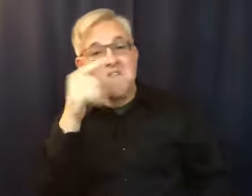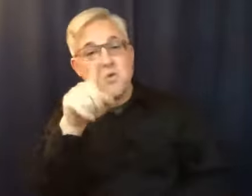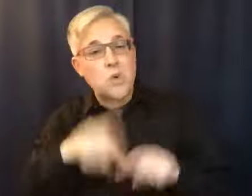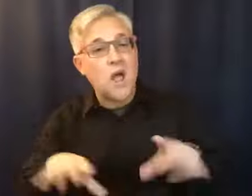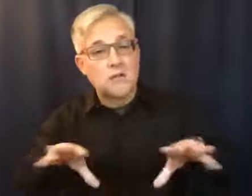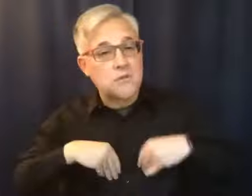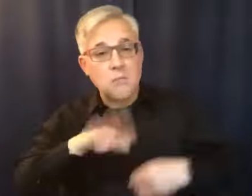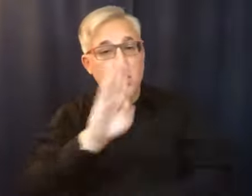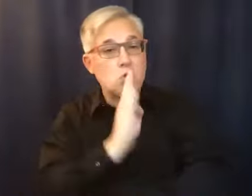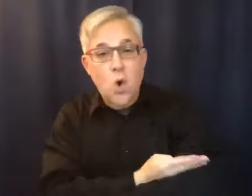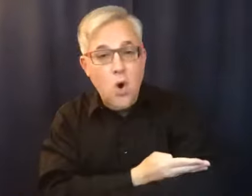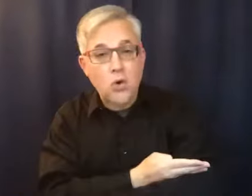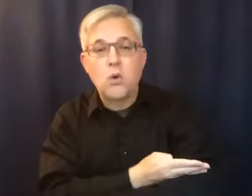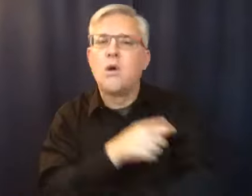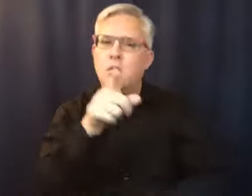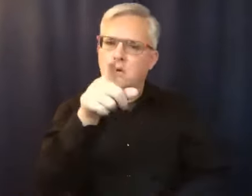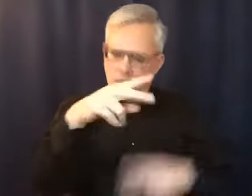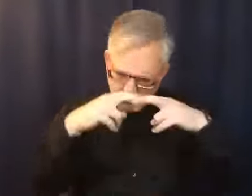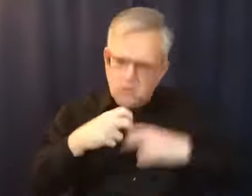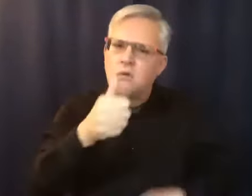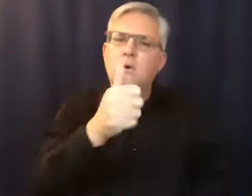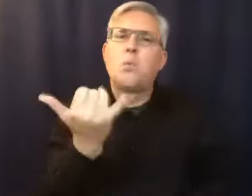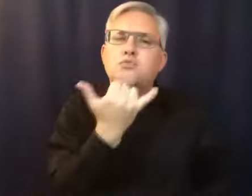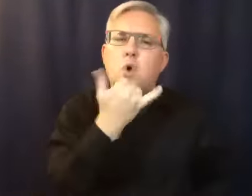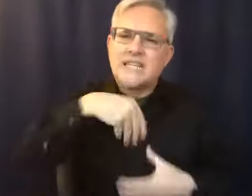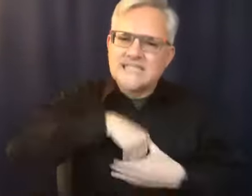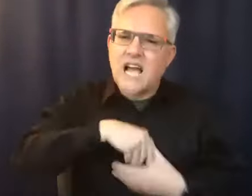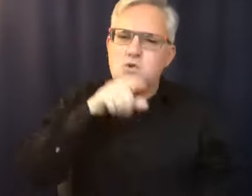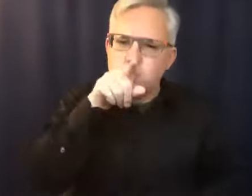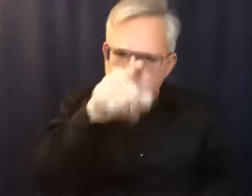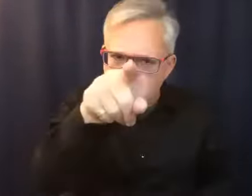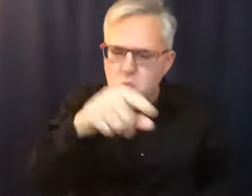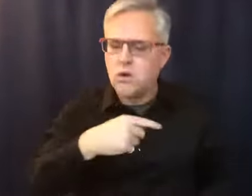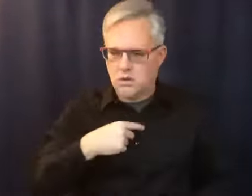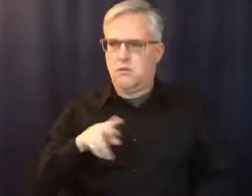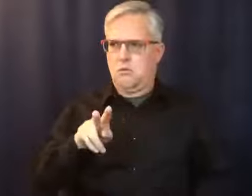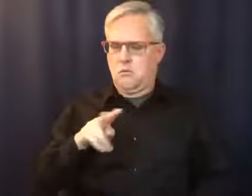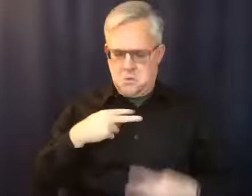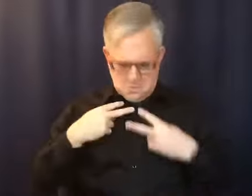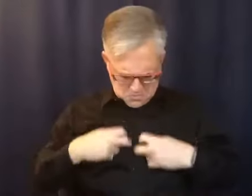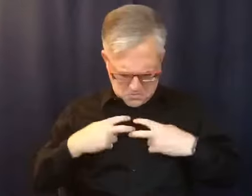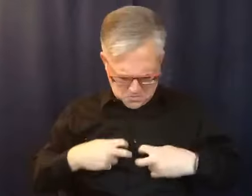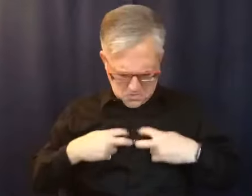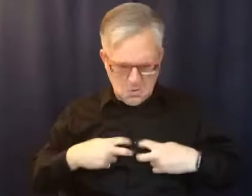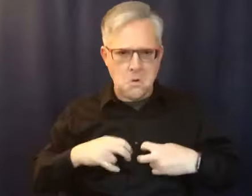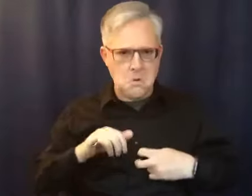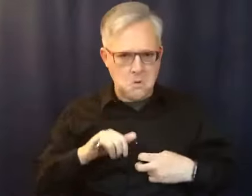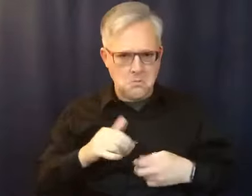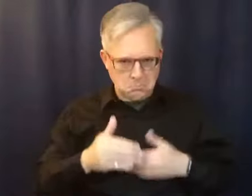you need to see what's wrong with you. And so I began the process of doing that. And I got a phone call one day. And Lisa said, Mama,